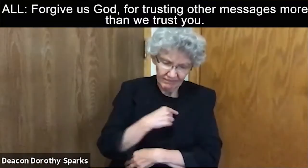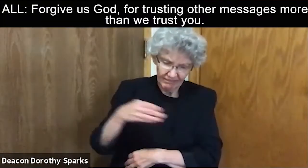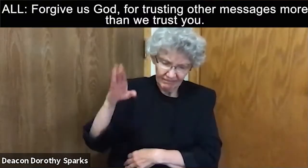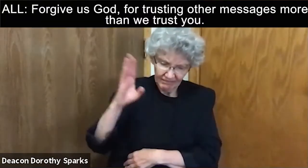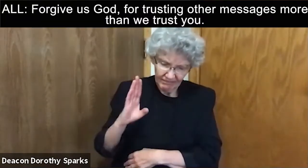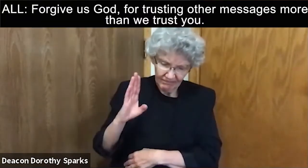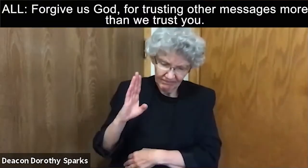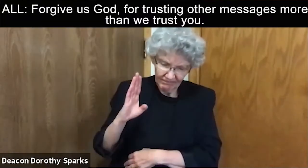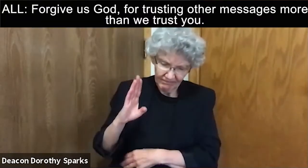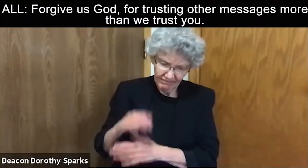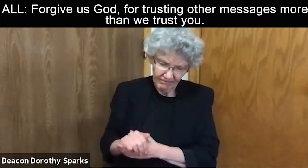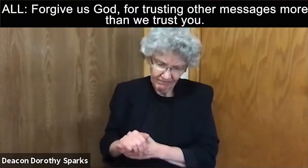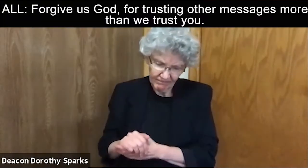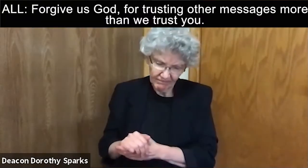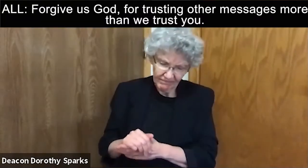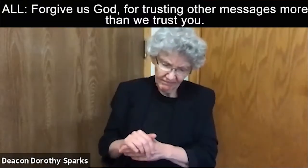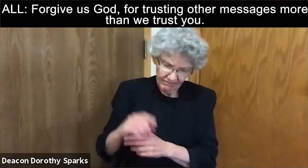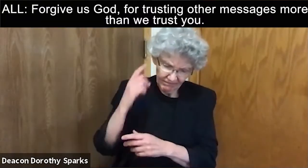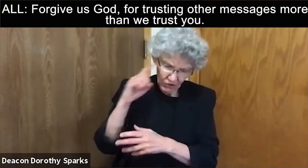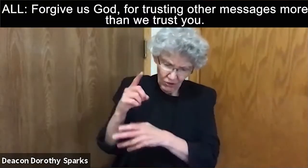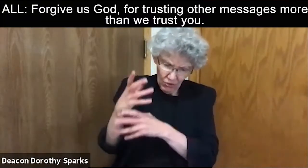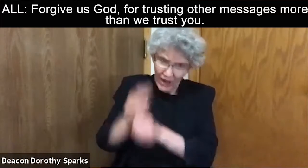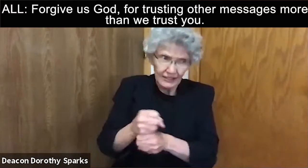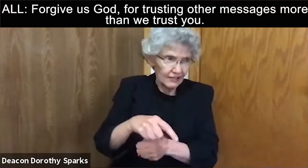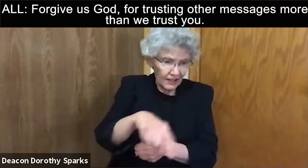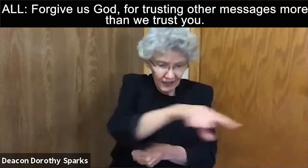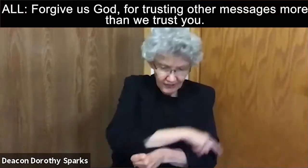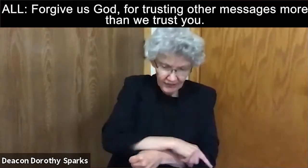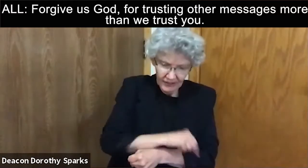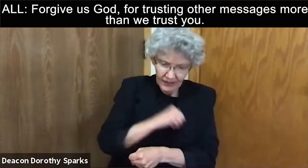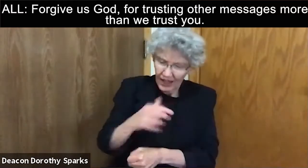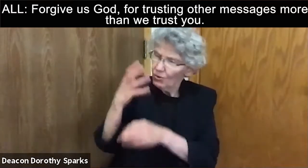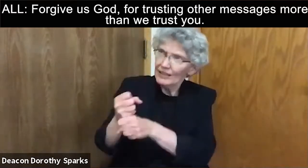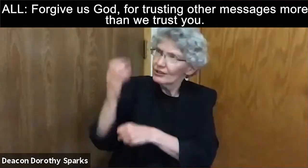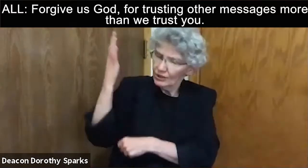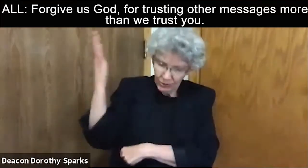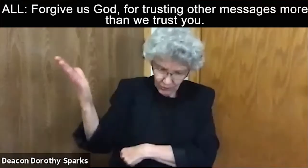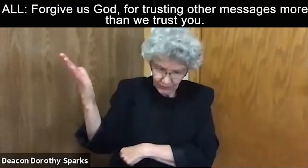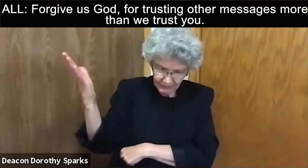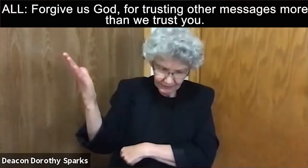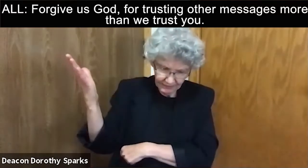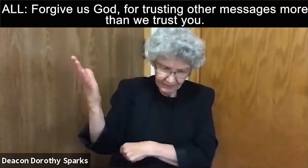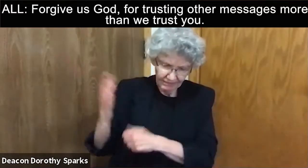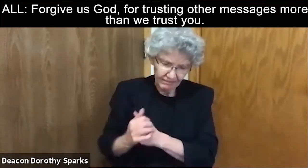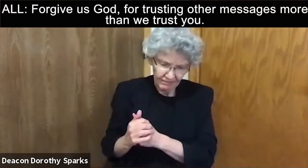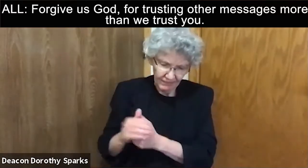Forgive us, God, for trusting other messages more than we trust you.